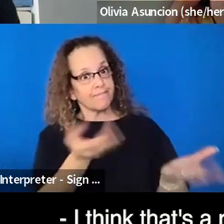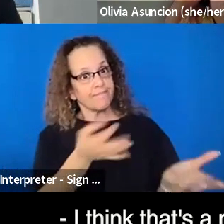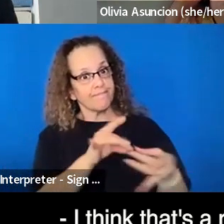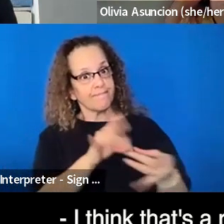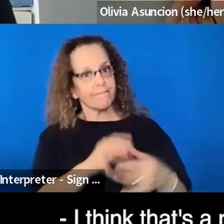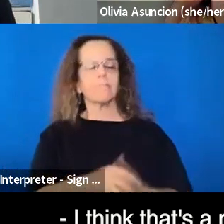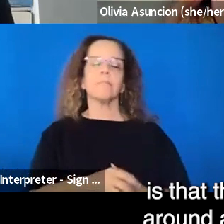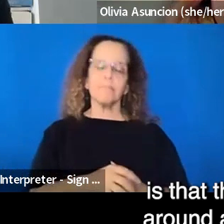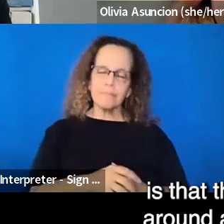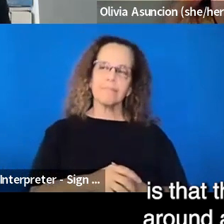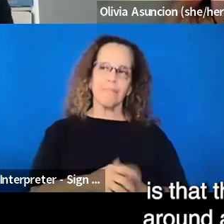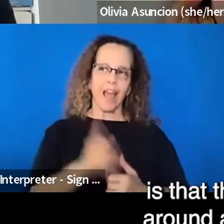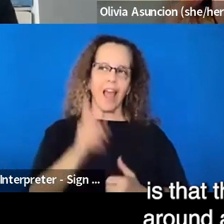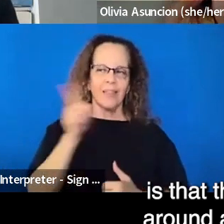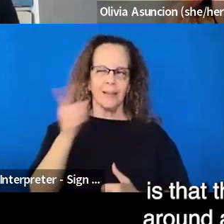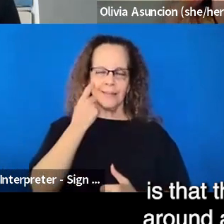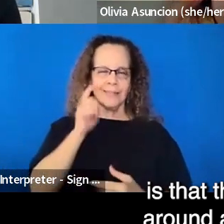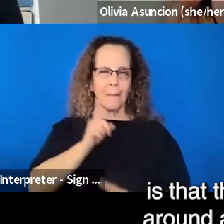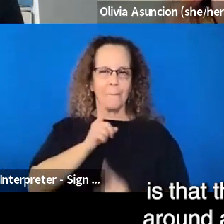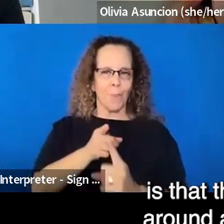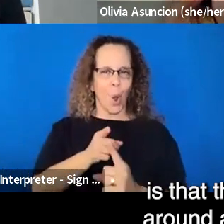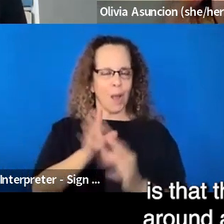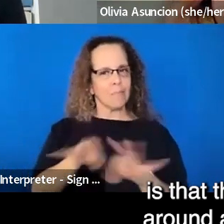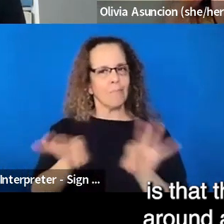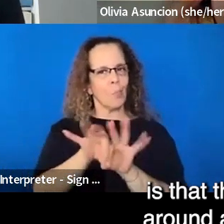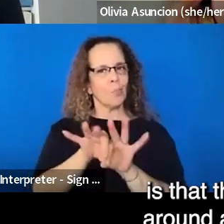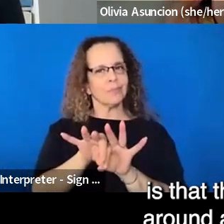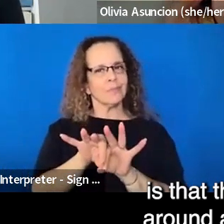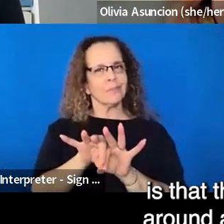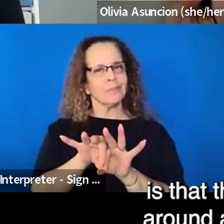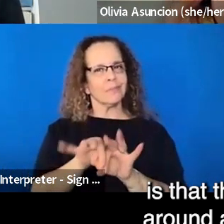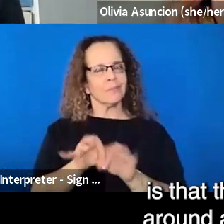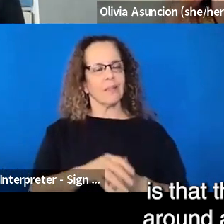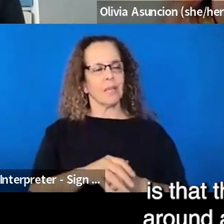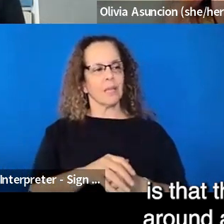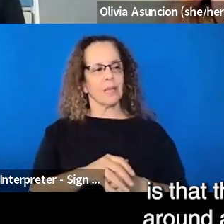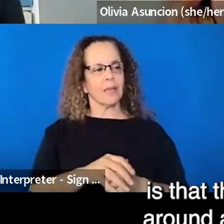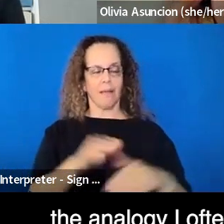think that's a really important point is that the practices around accessibility,